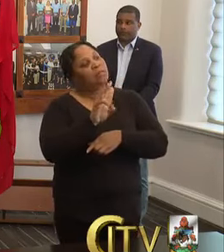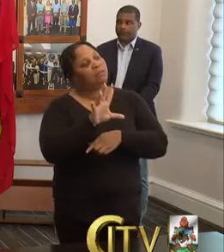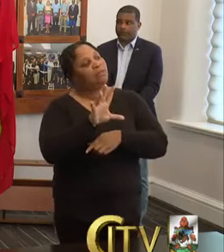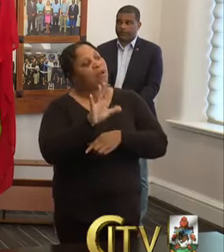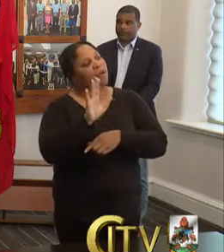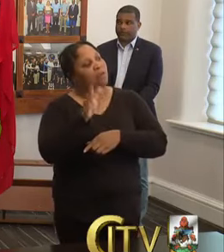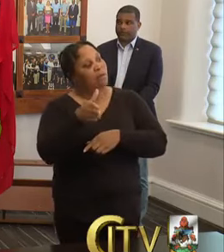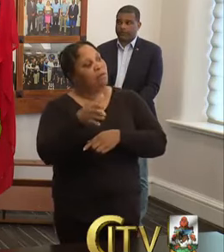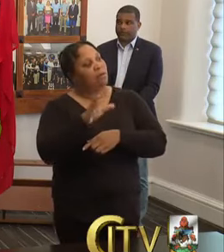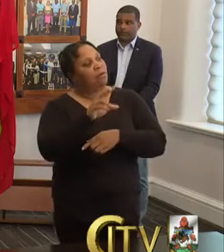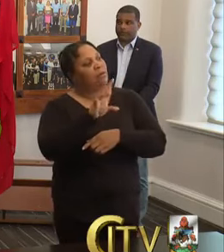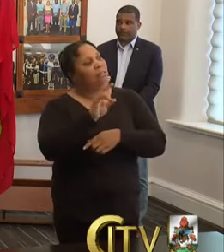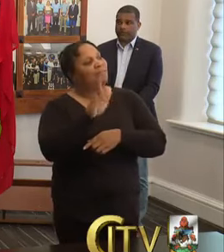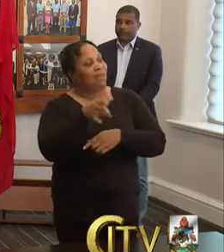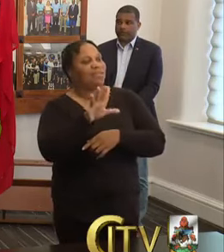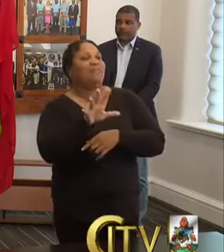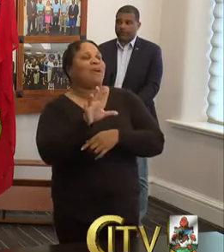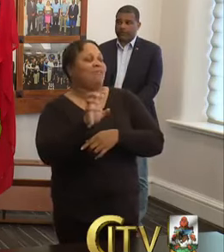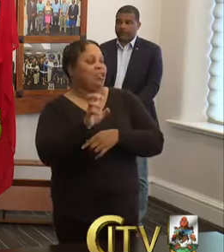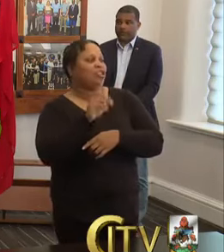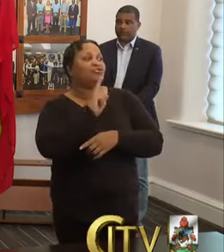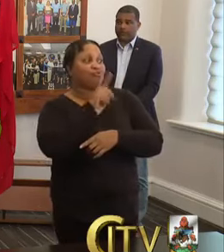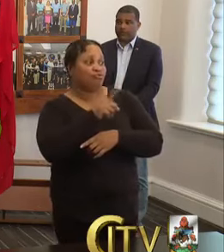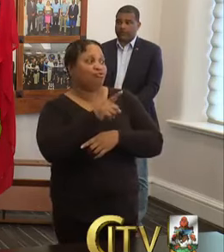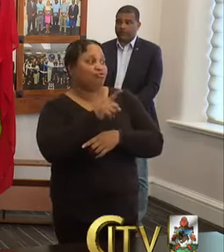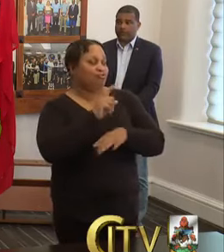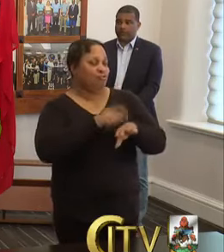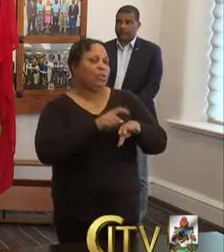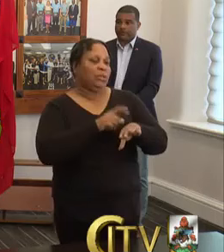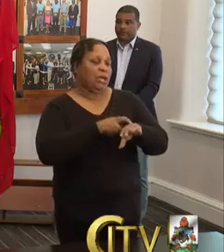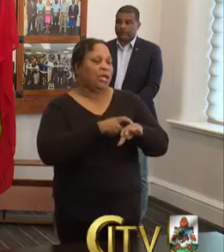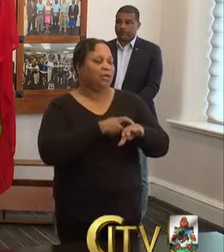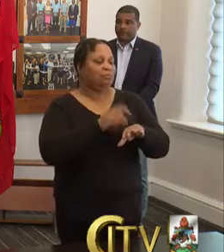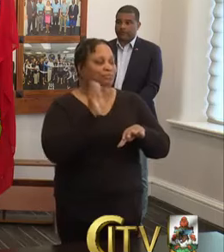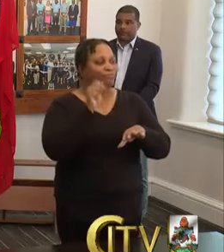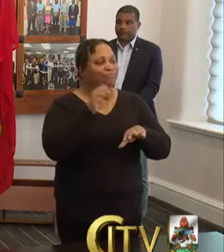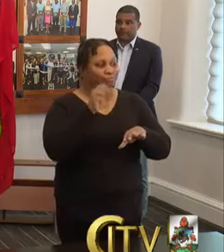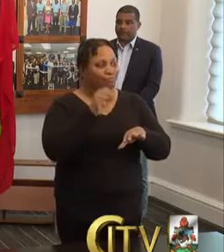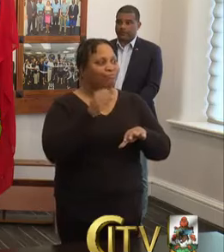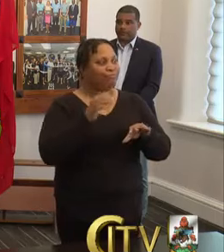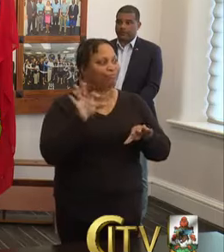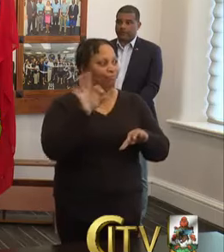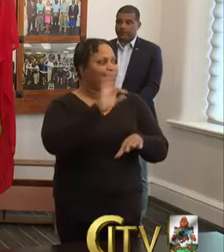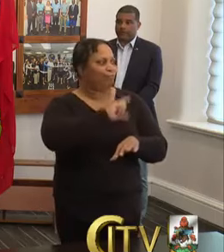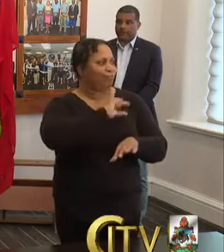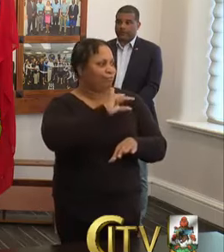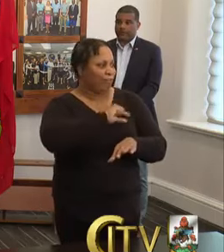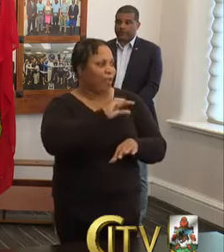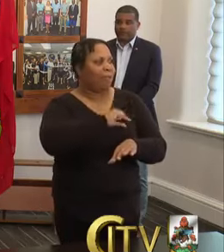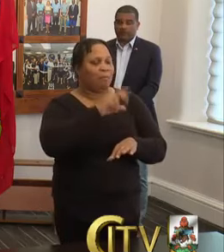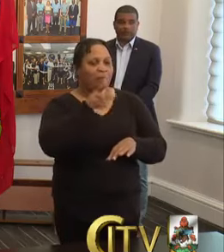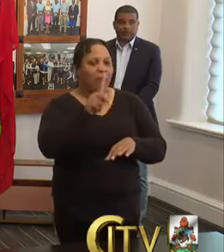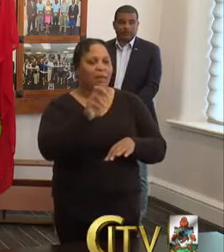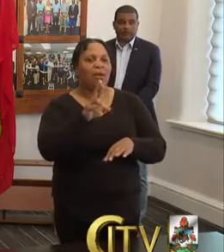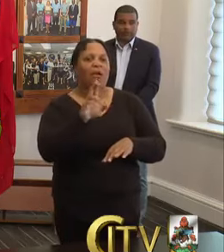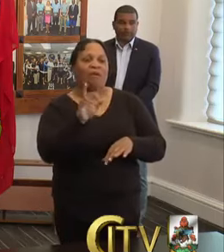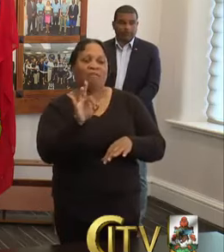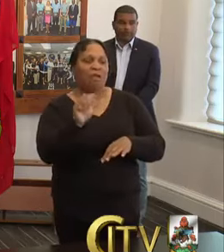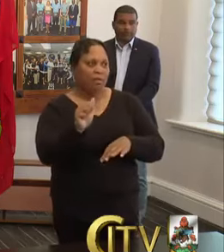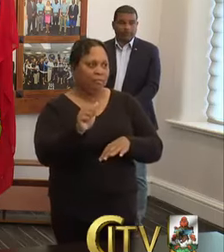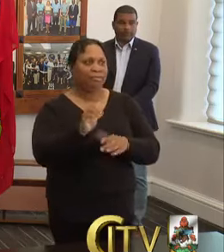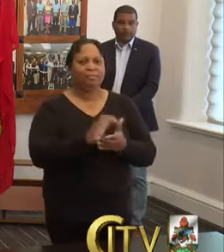it's a real-time PCR instrument that has been validated by CARFA. That's fine. Thank you very much.